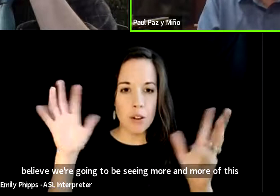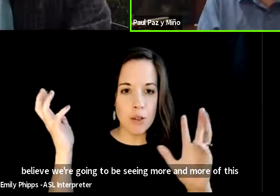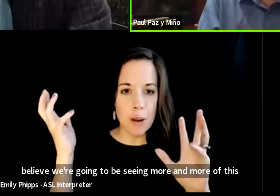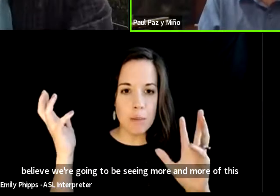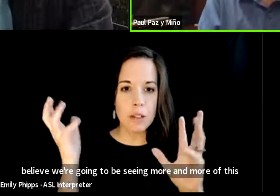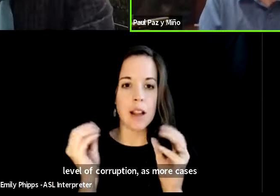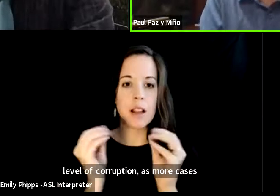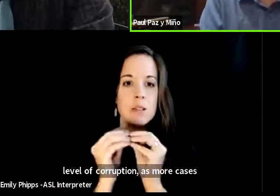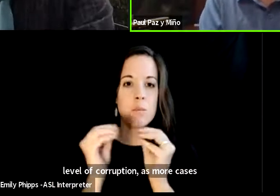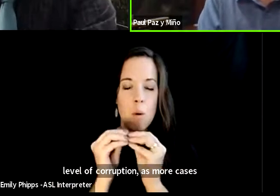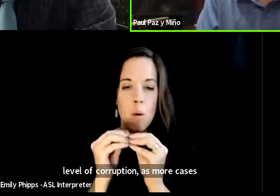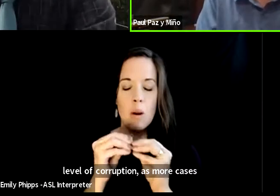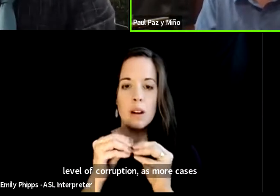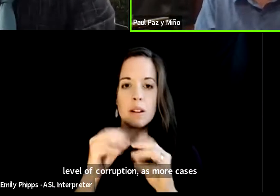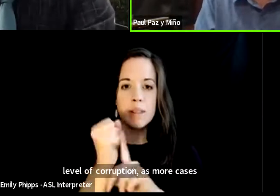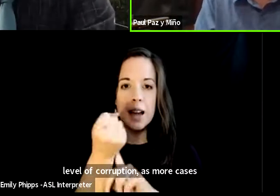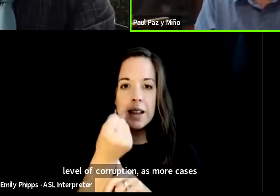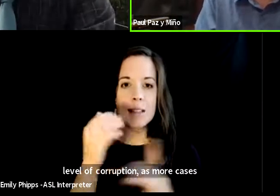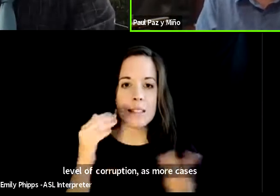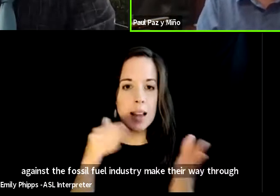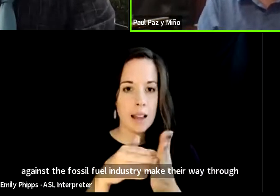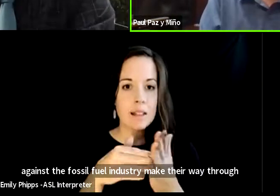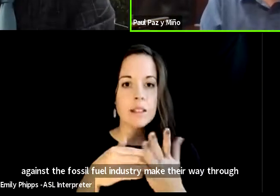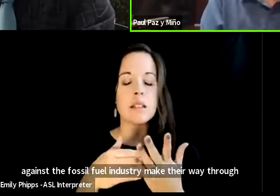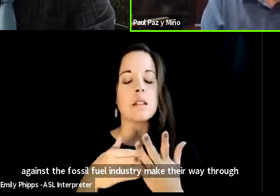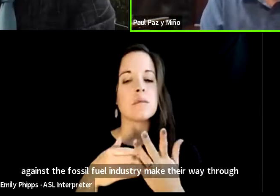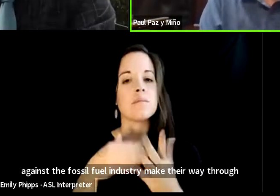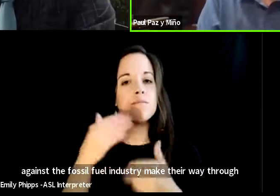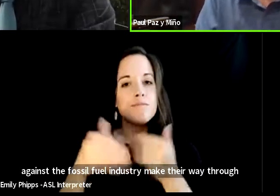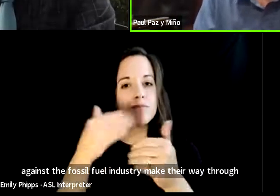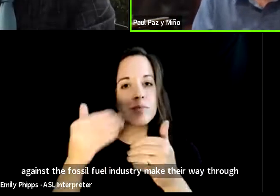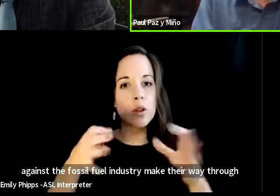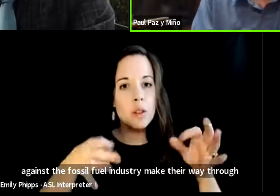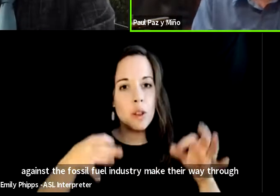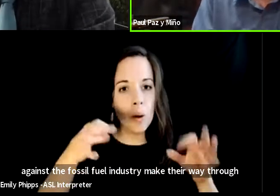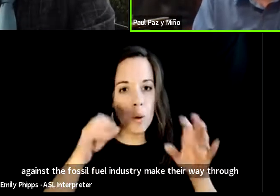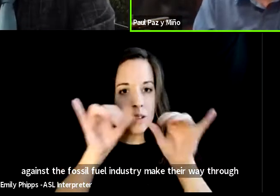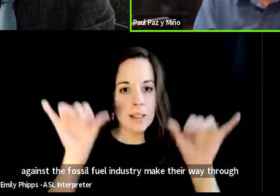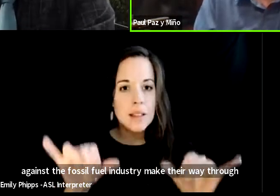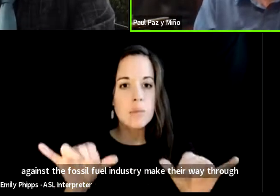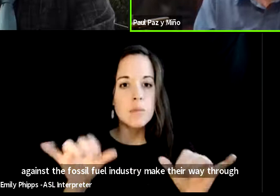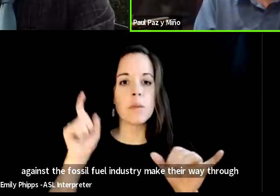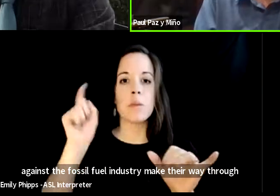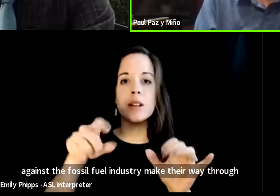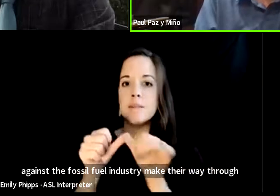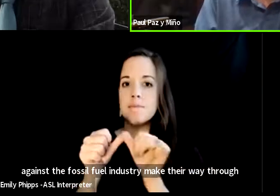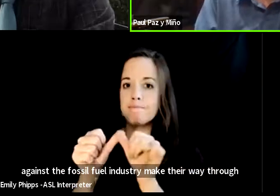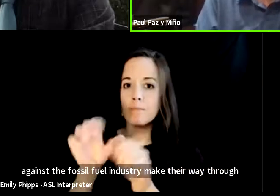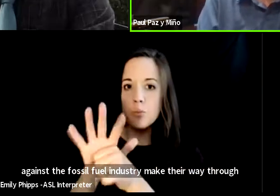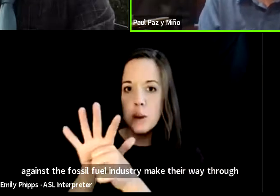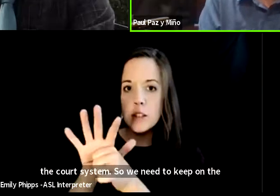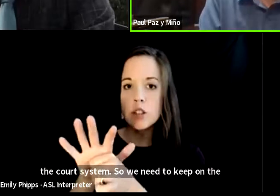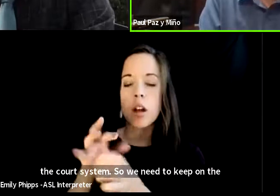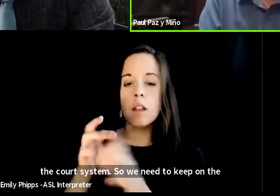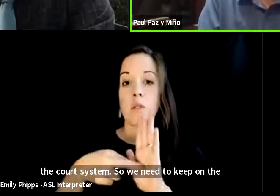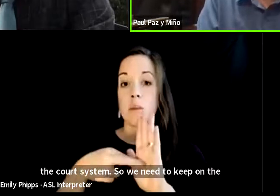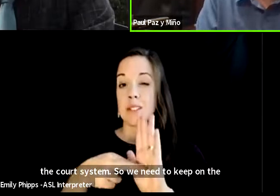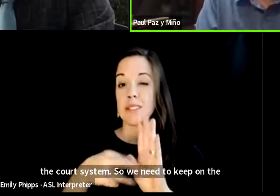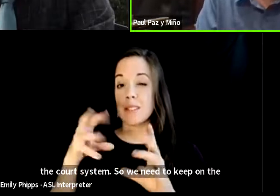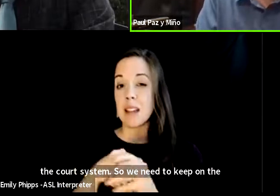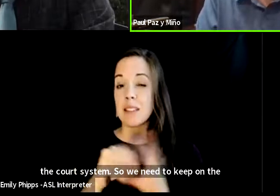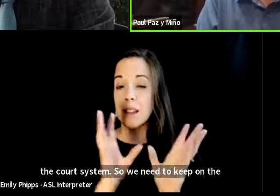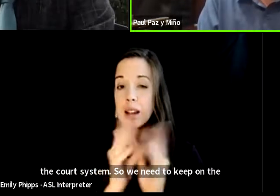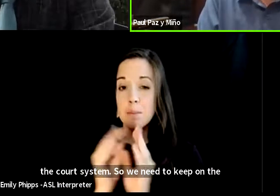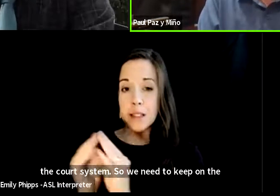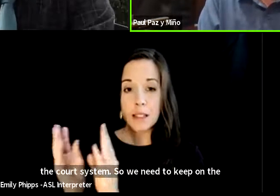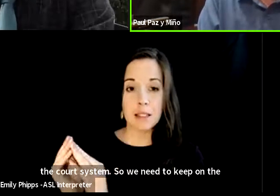cases against the fossil fuel industry make their way through the court system so we need to keep on the representatives who are on these judiciary committees in the house and the